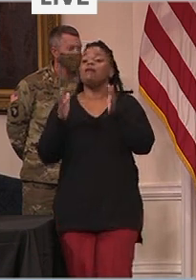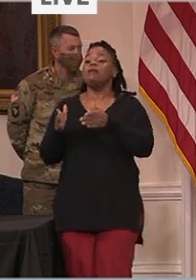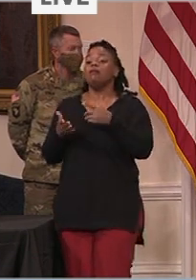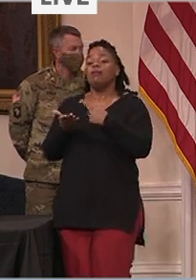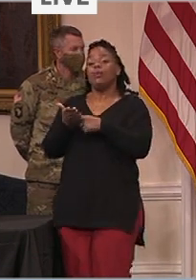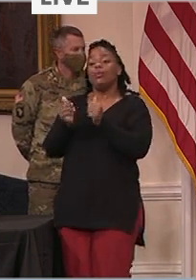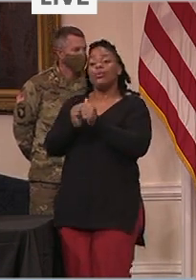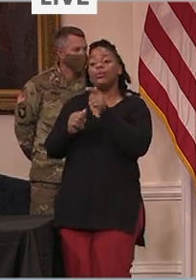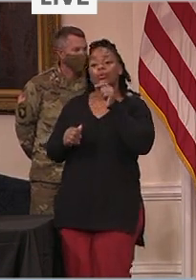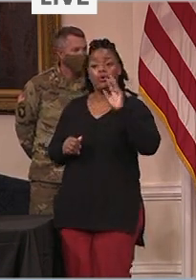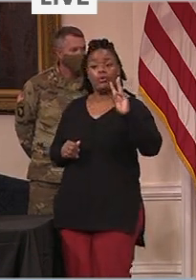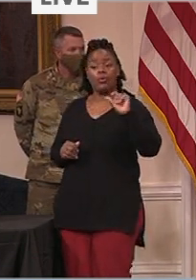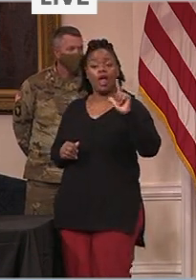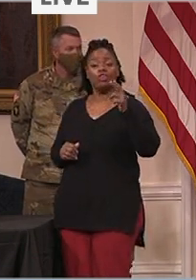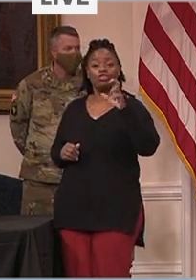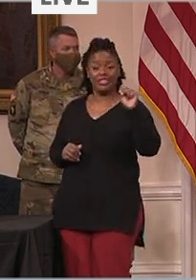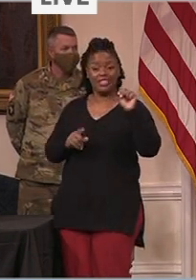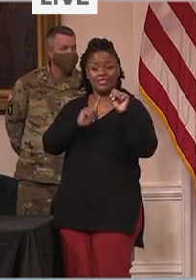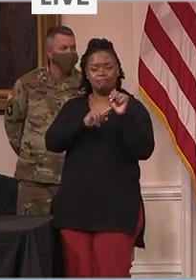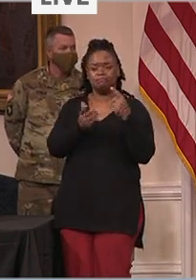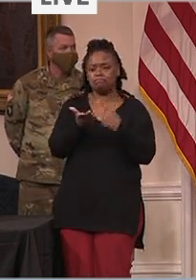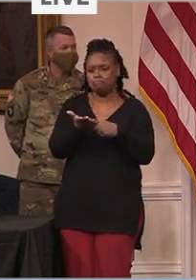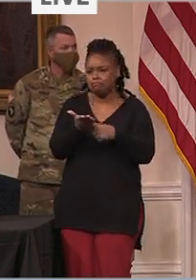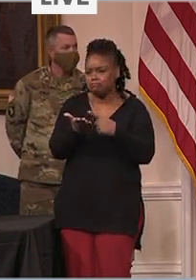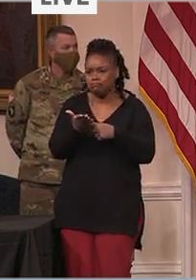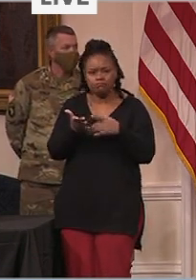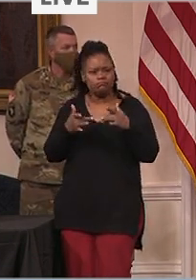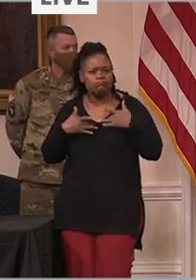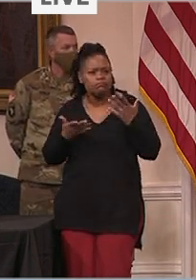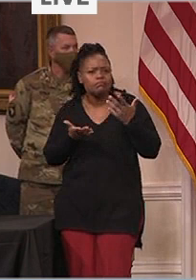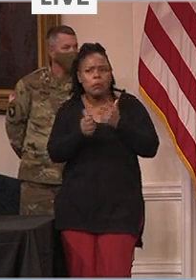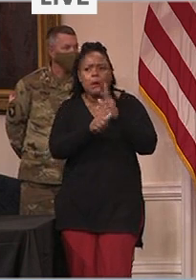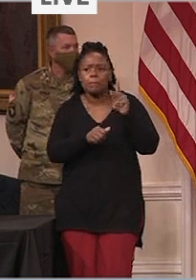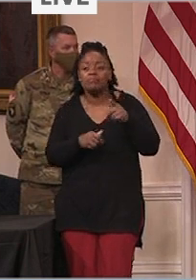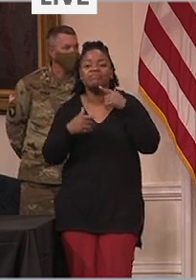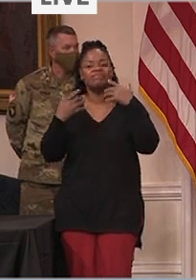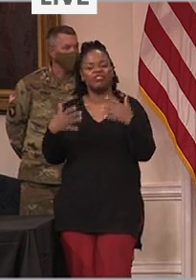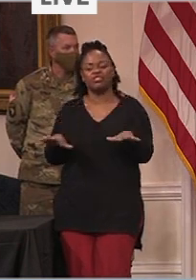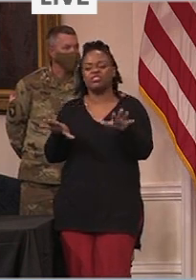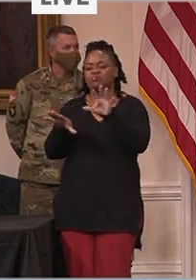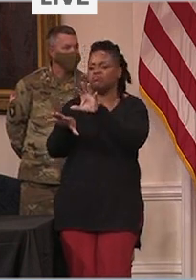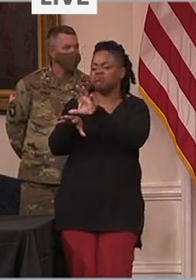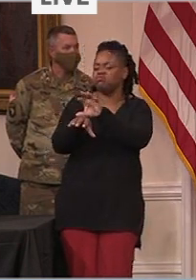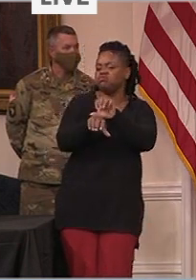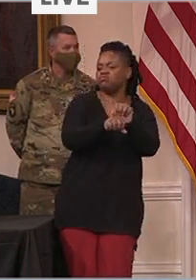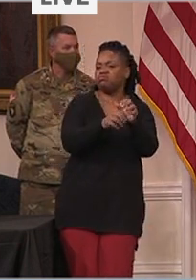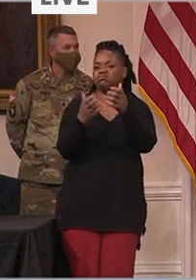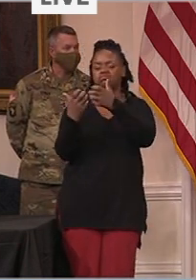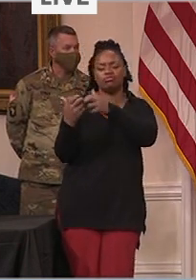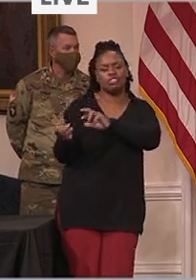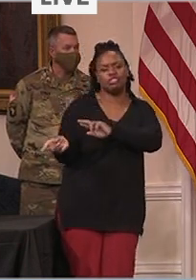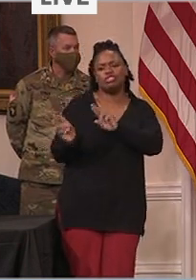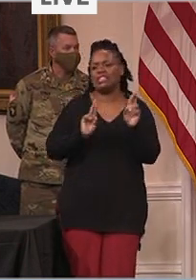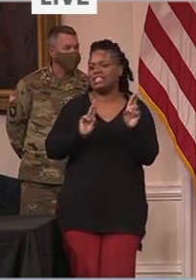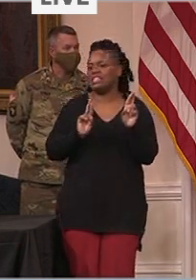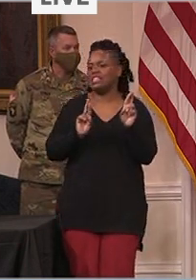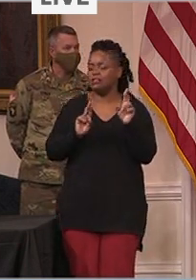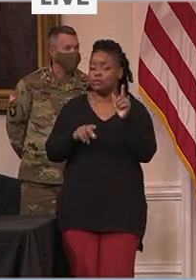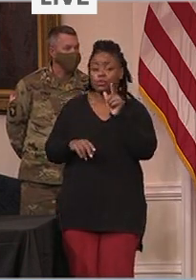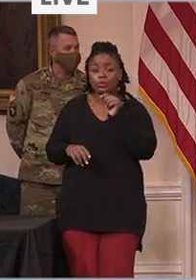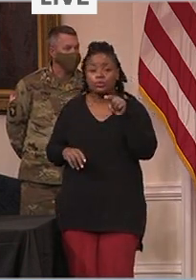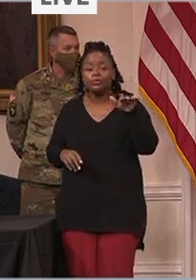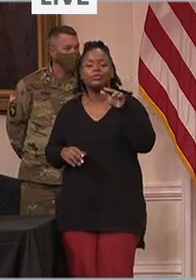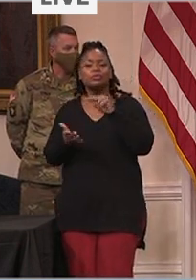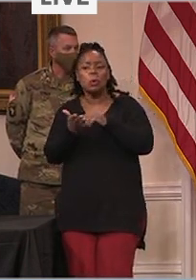who said that they have now scheduled clinics at every single one of the nursing homes they're responsible for, that they've been assigned